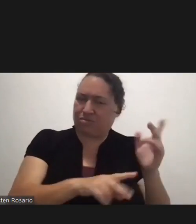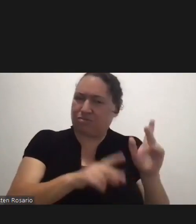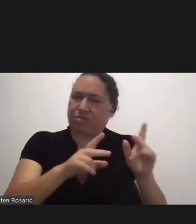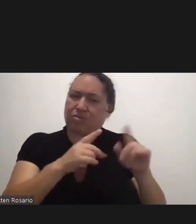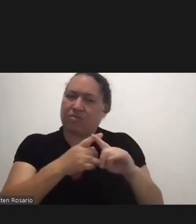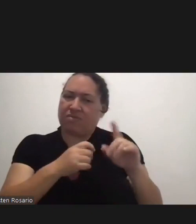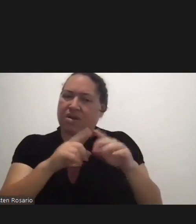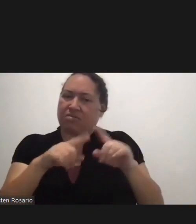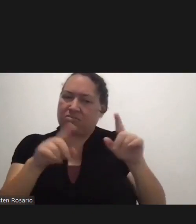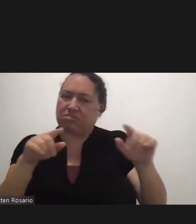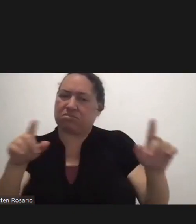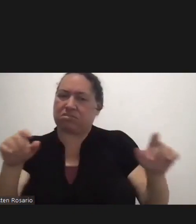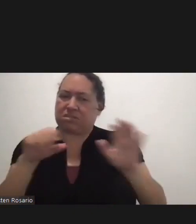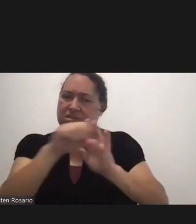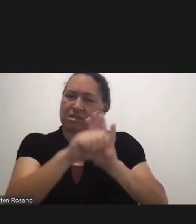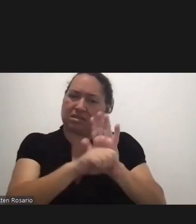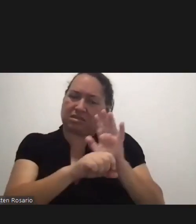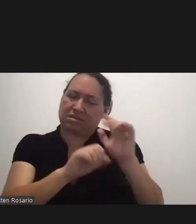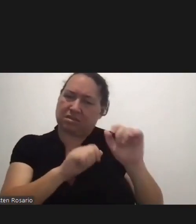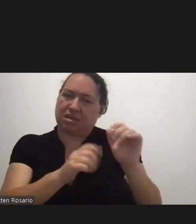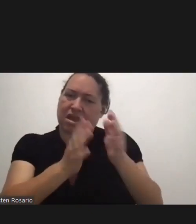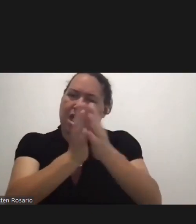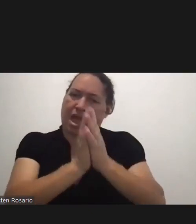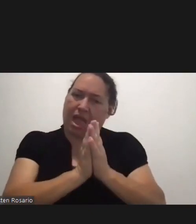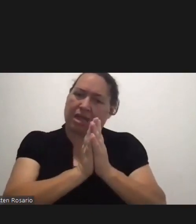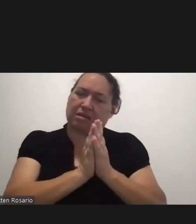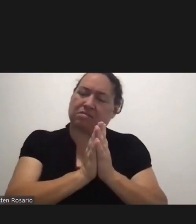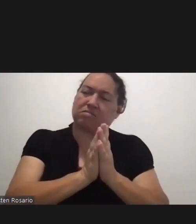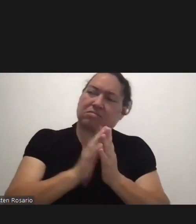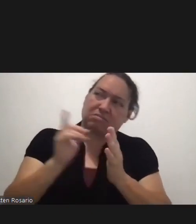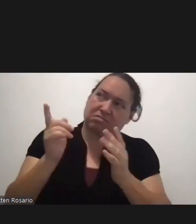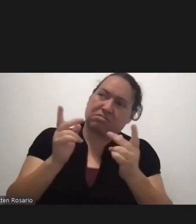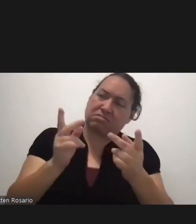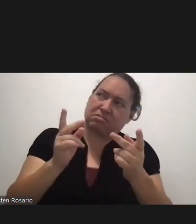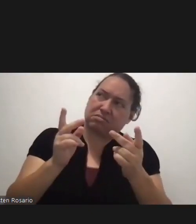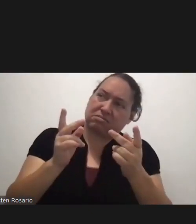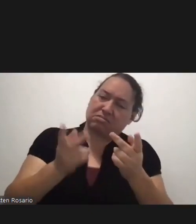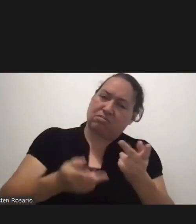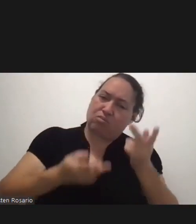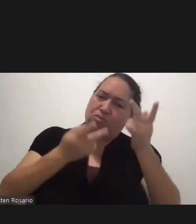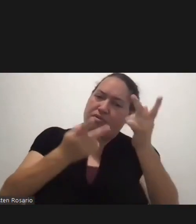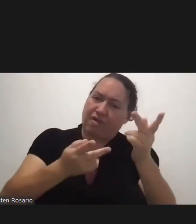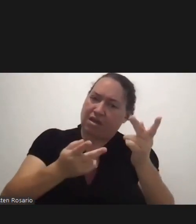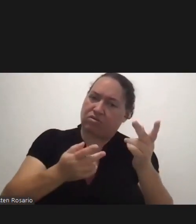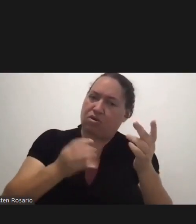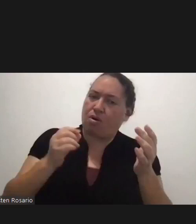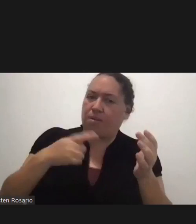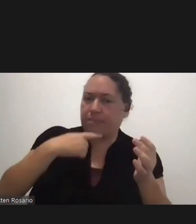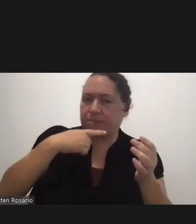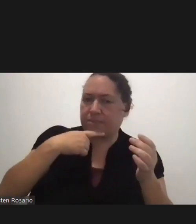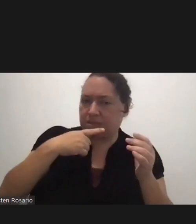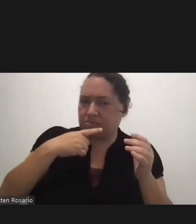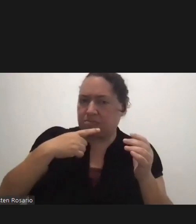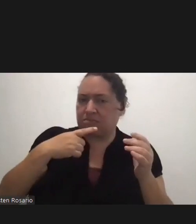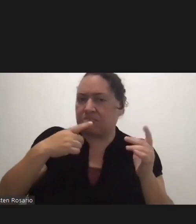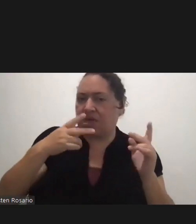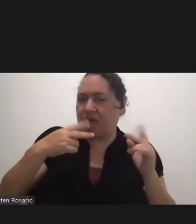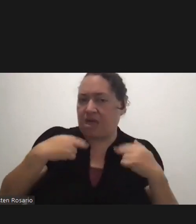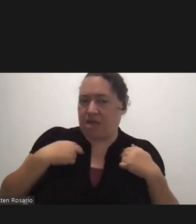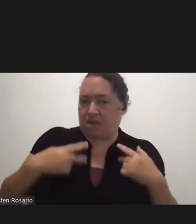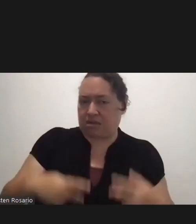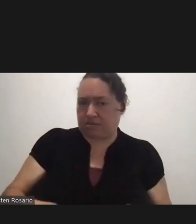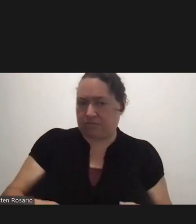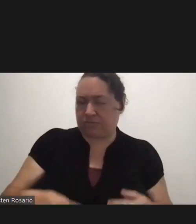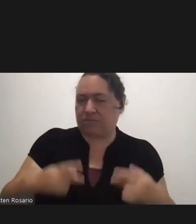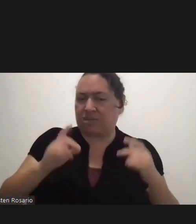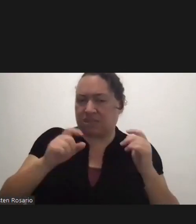Can Ask Their Provider Public Health To Also Print Out